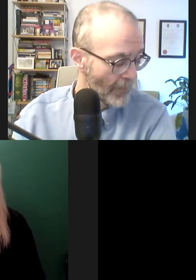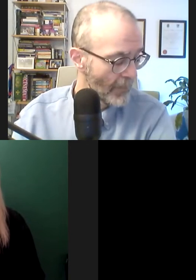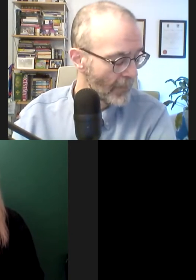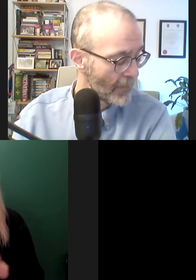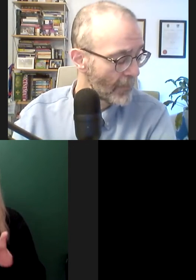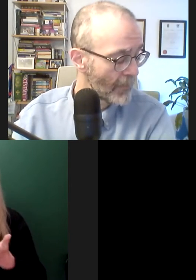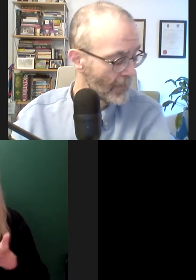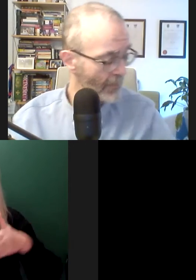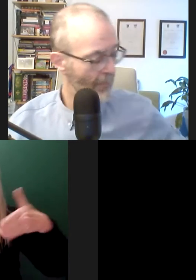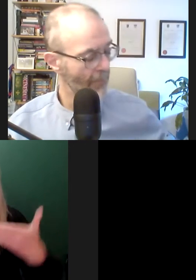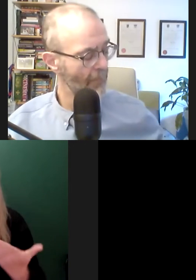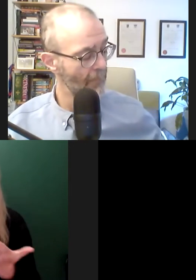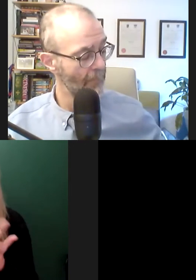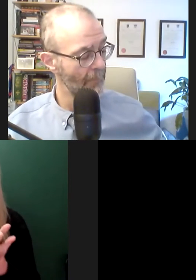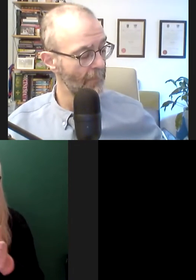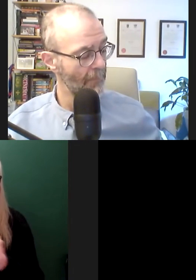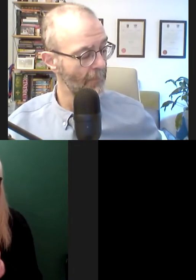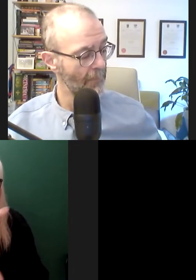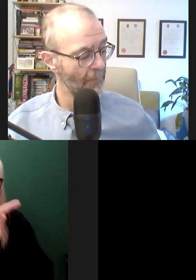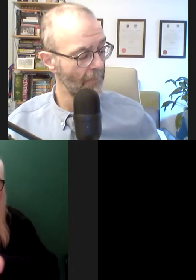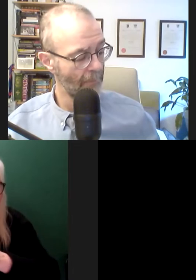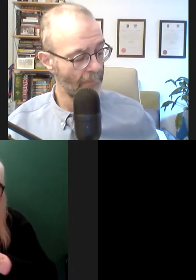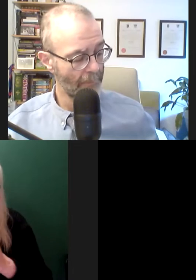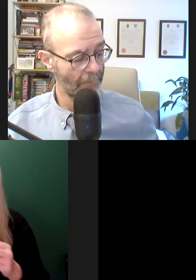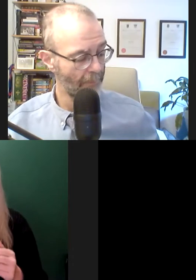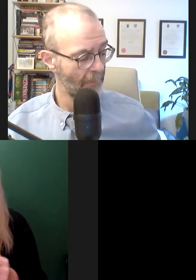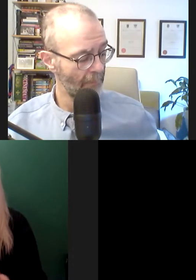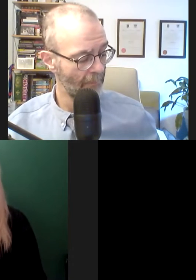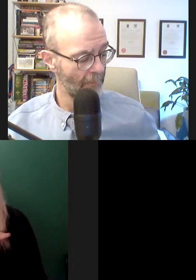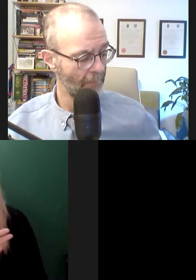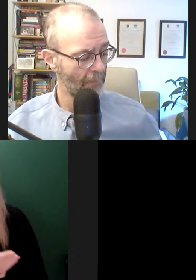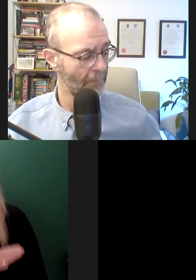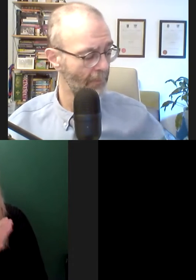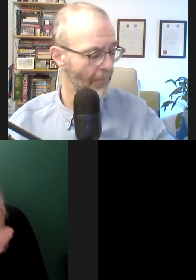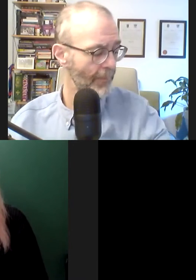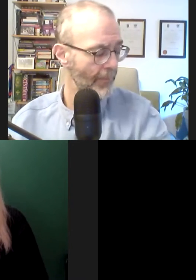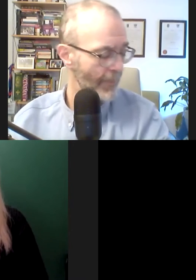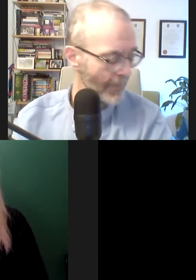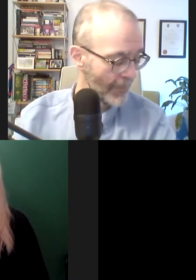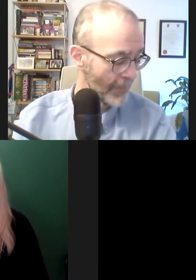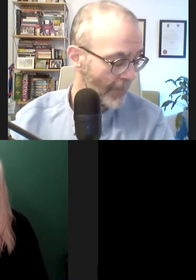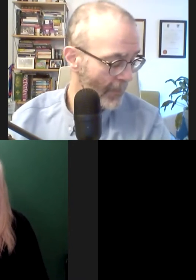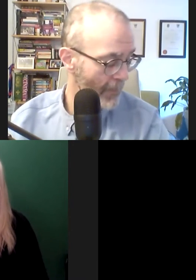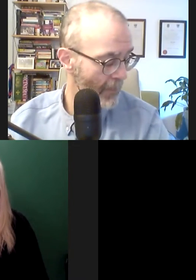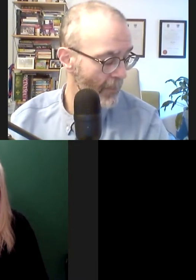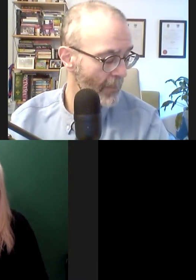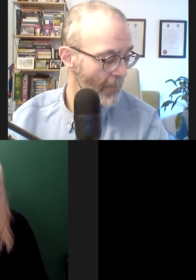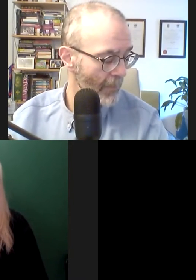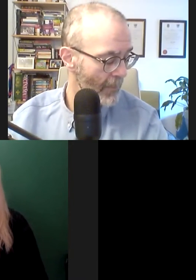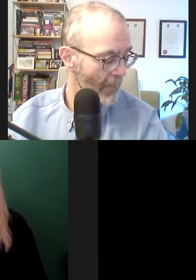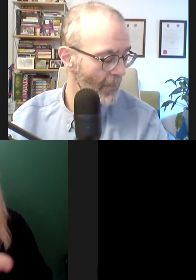paper on disability, and I'm really pleased to know that the IIEA hope to explore